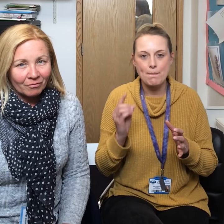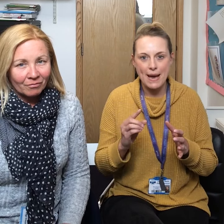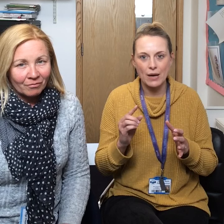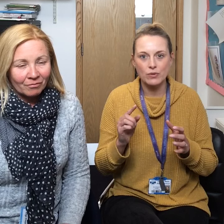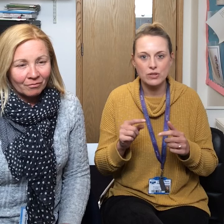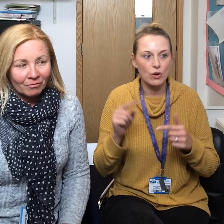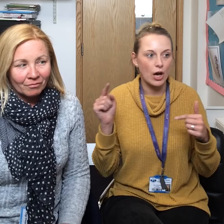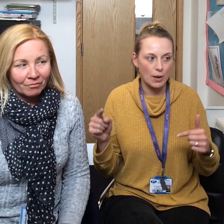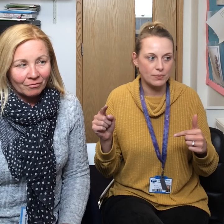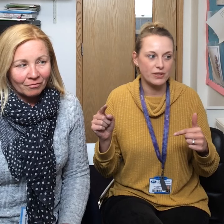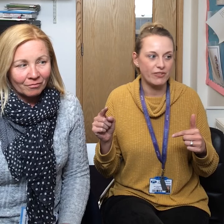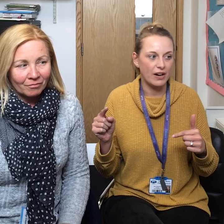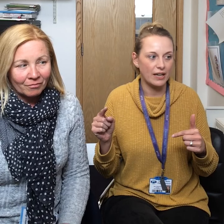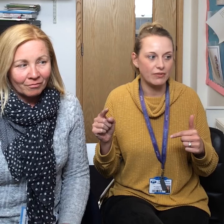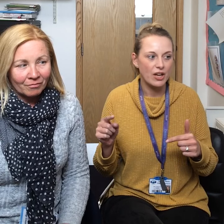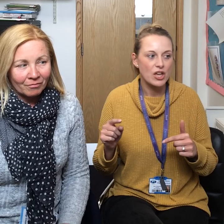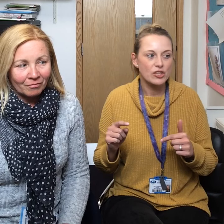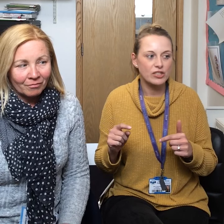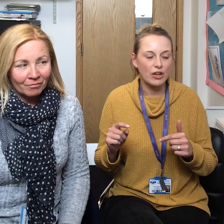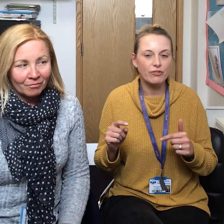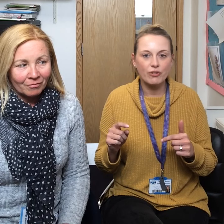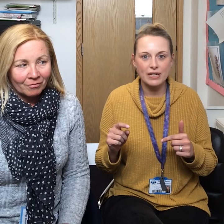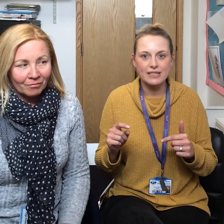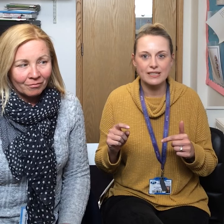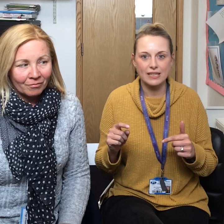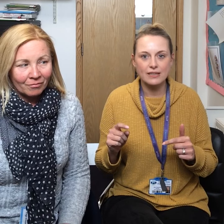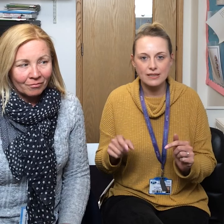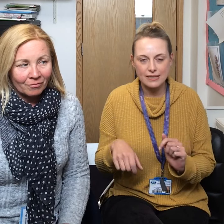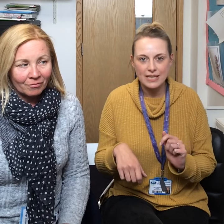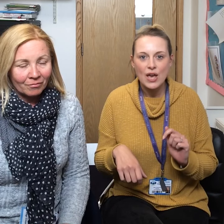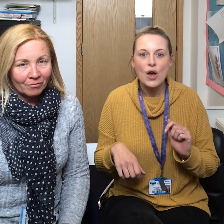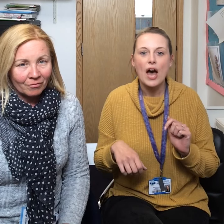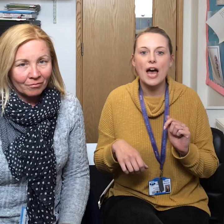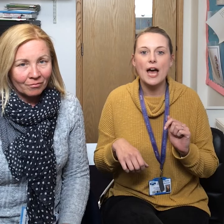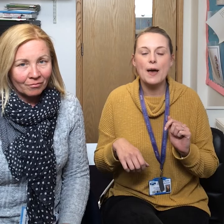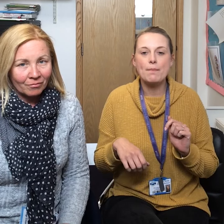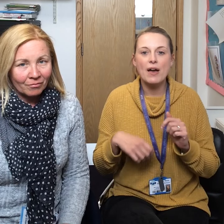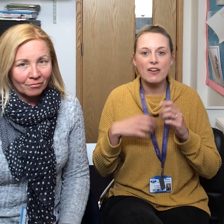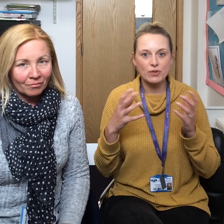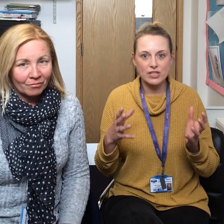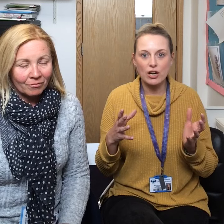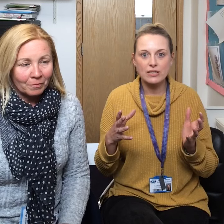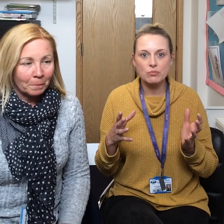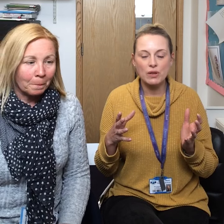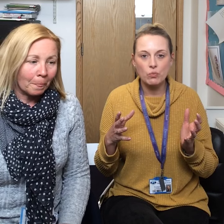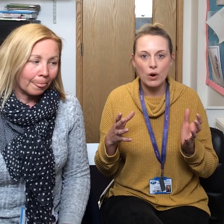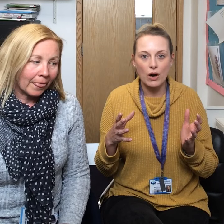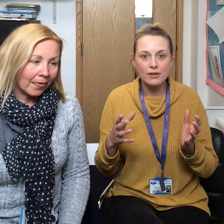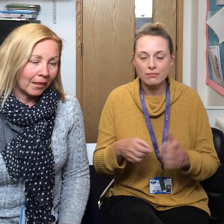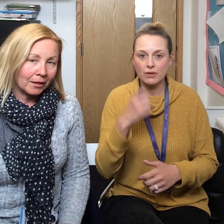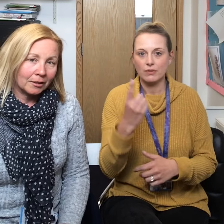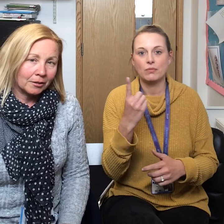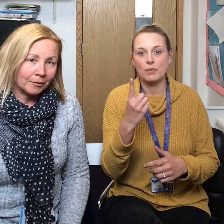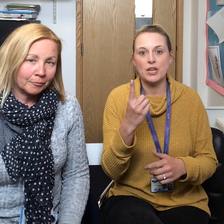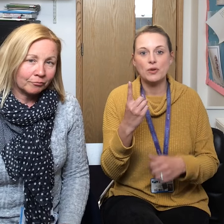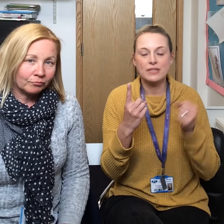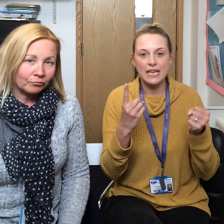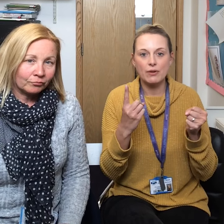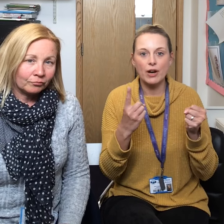amounts up to five. So for instance, if we're starting with one, well we know zero